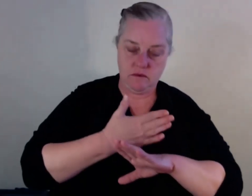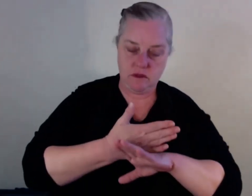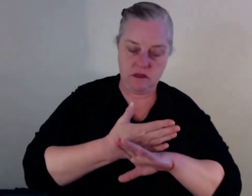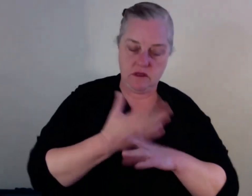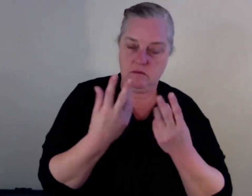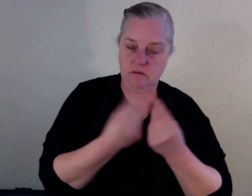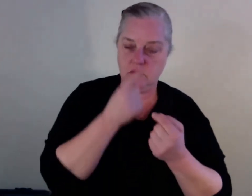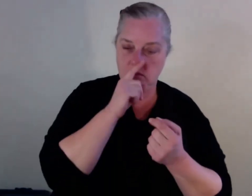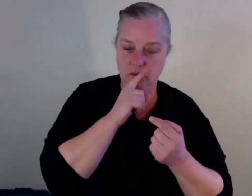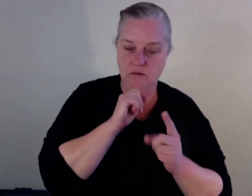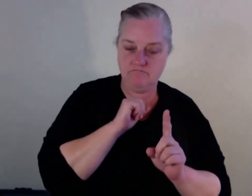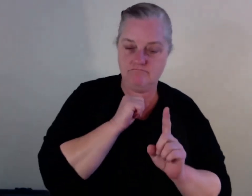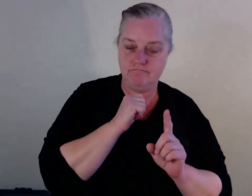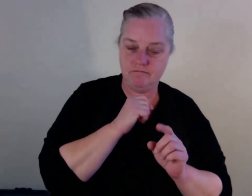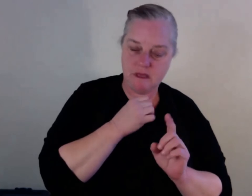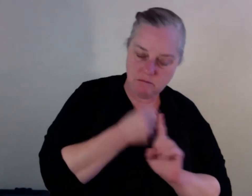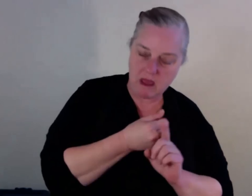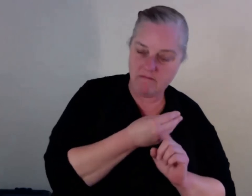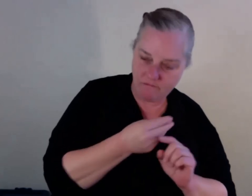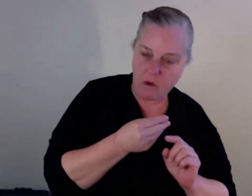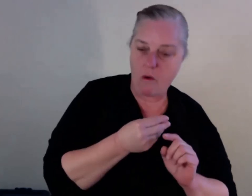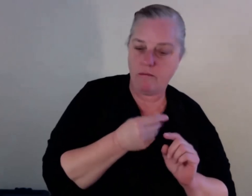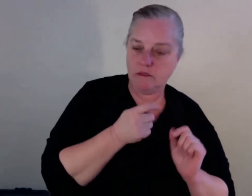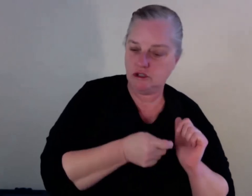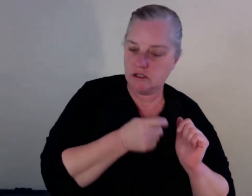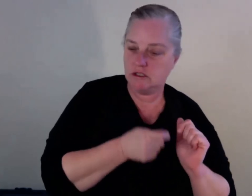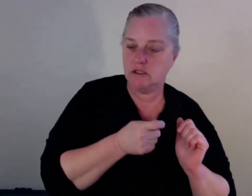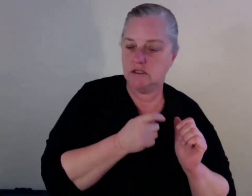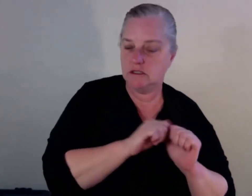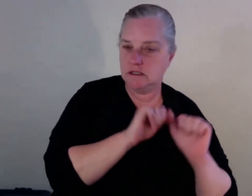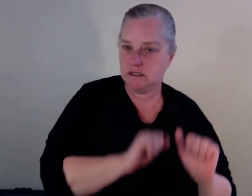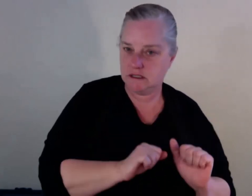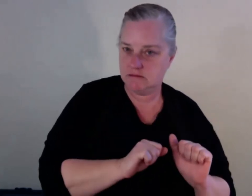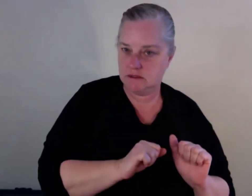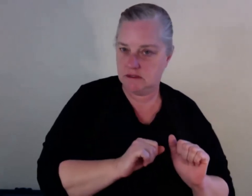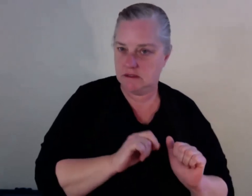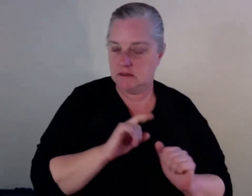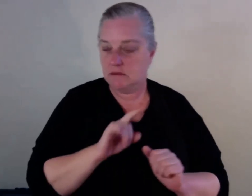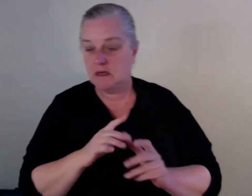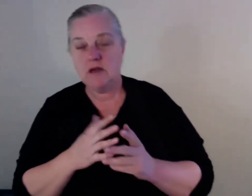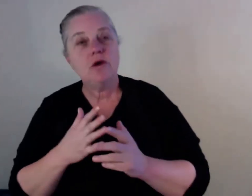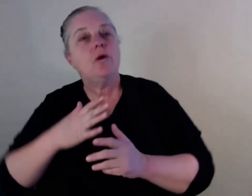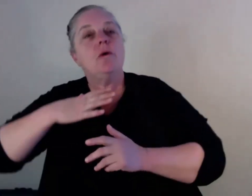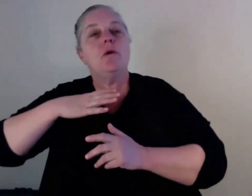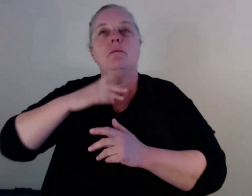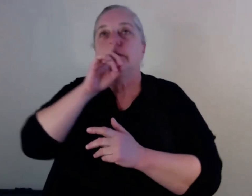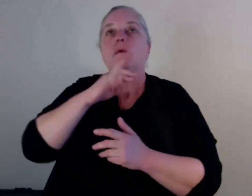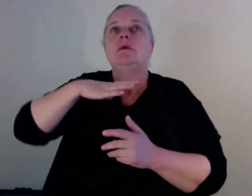yeah, I guess, you know, I guess that's my big thing about exposing and getting in the middle of this, getting in there with the communities, getting to